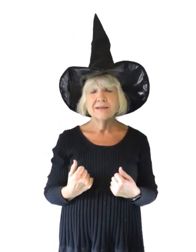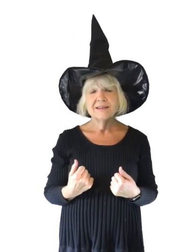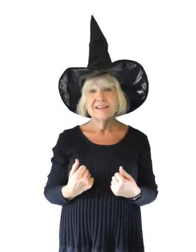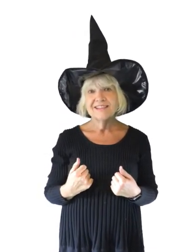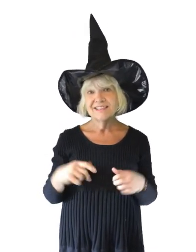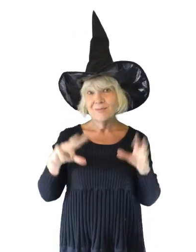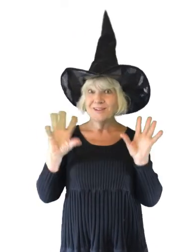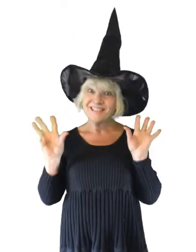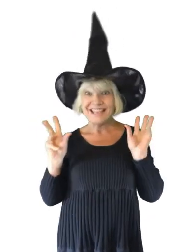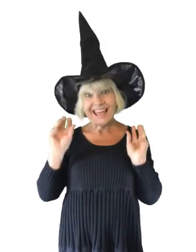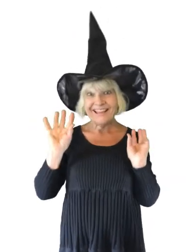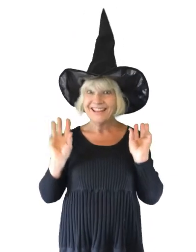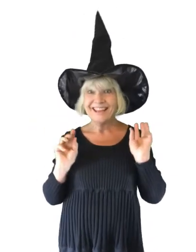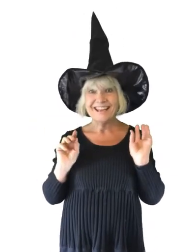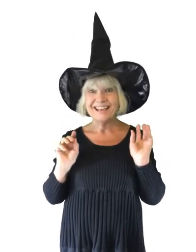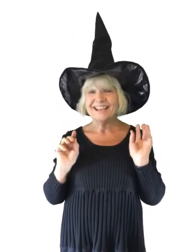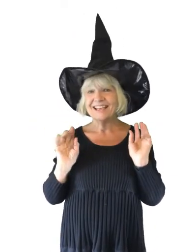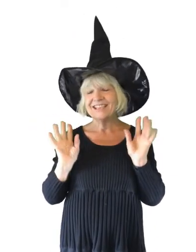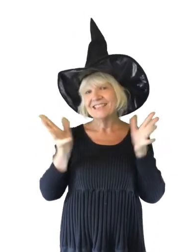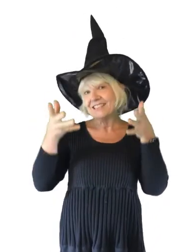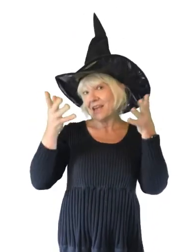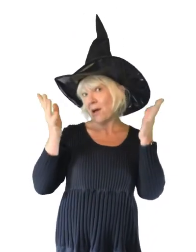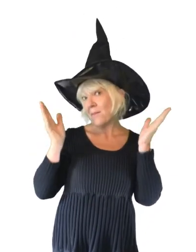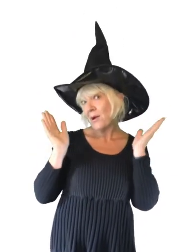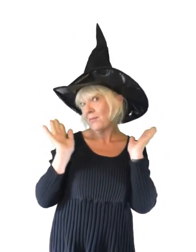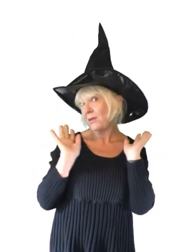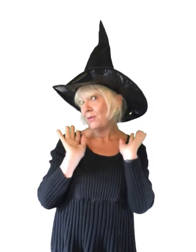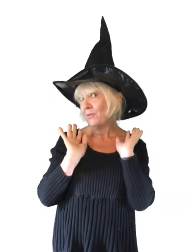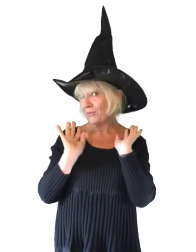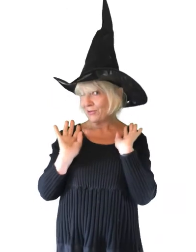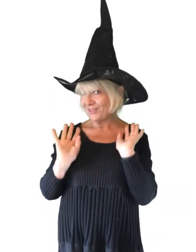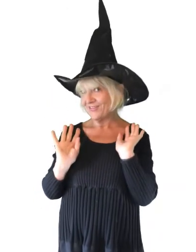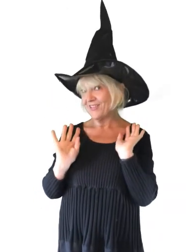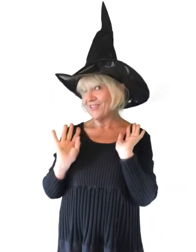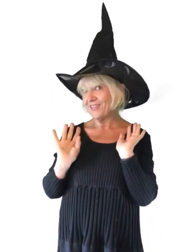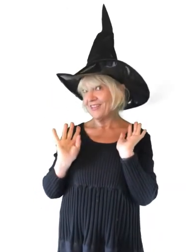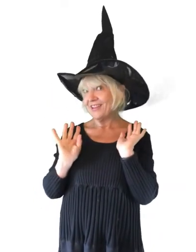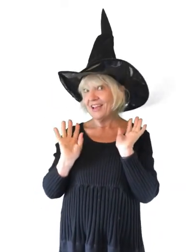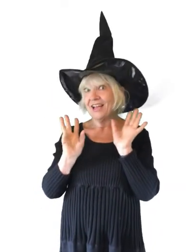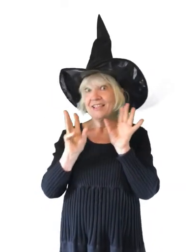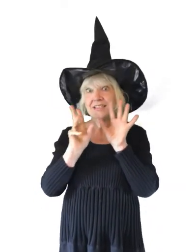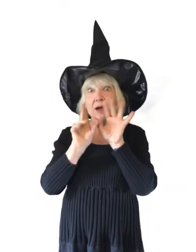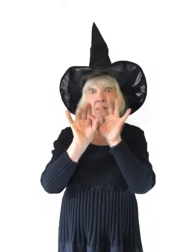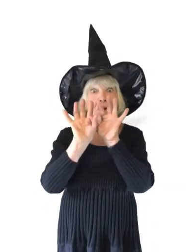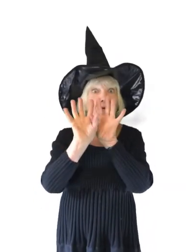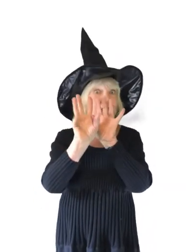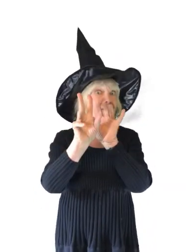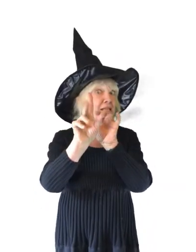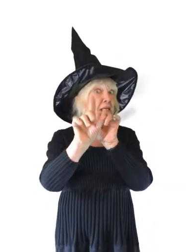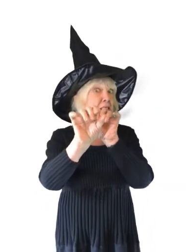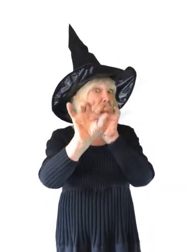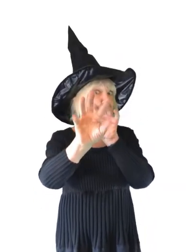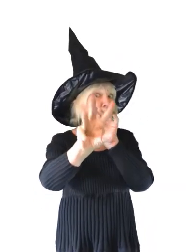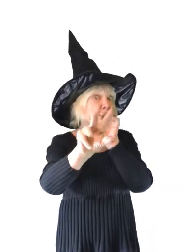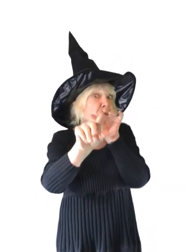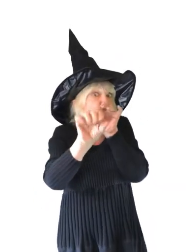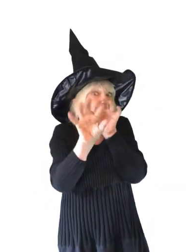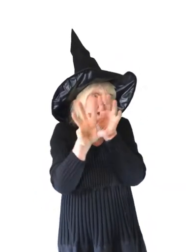Some are silly, some are beautiful, and some are even